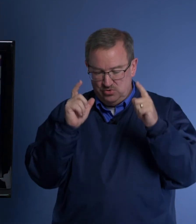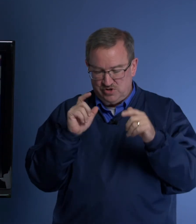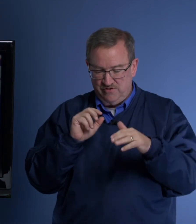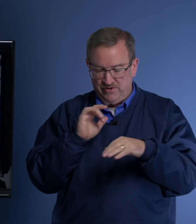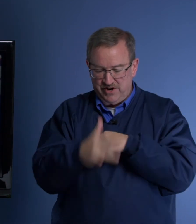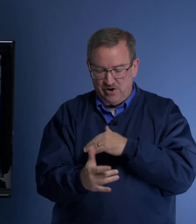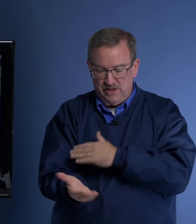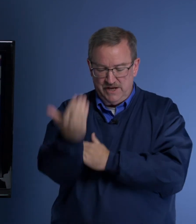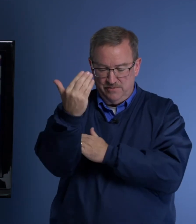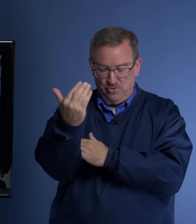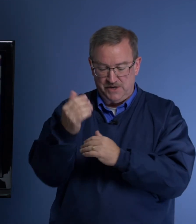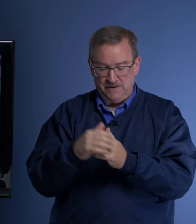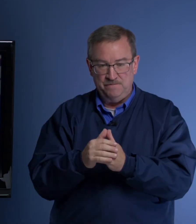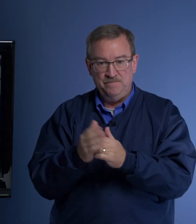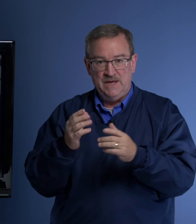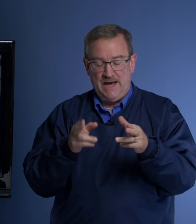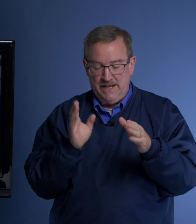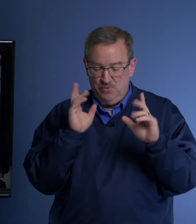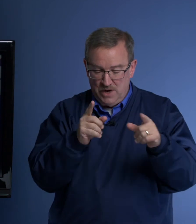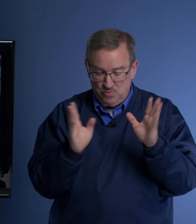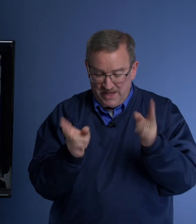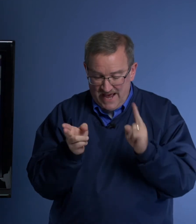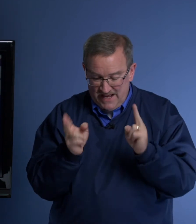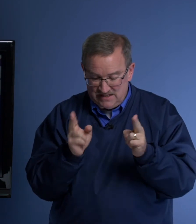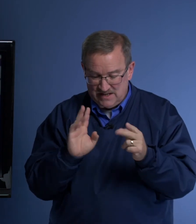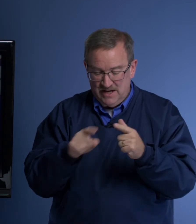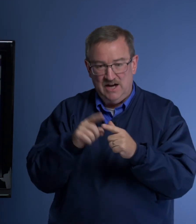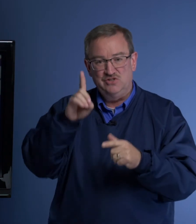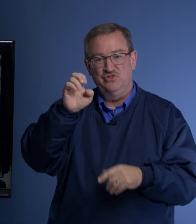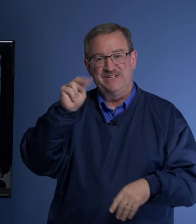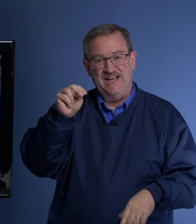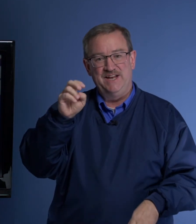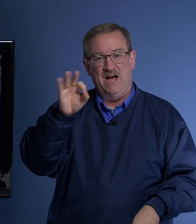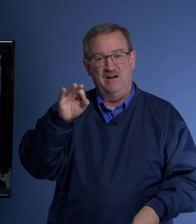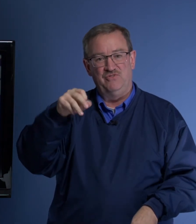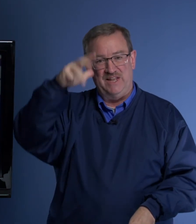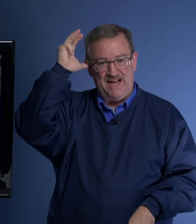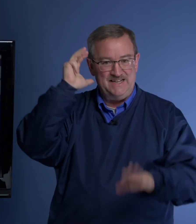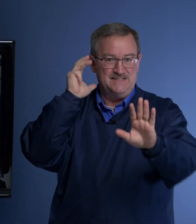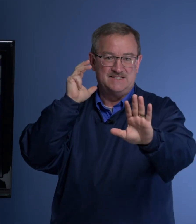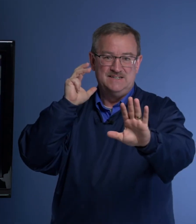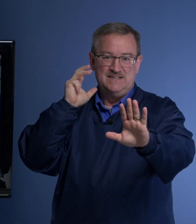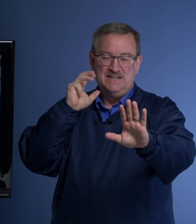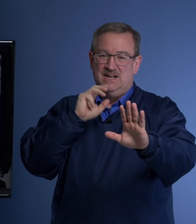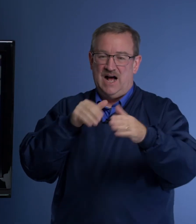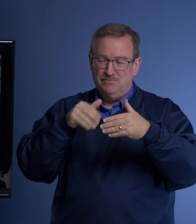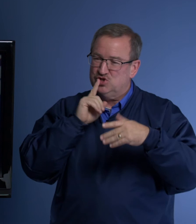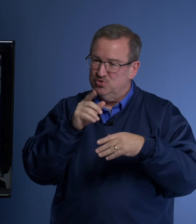very early in the morning and he went with haste unto the den of lions. I'm sure